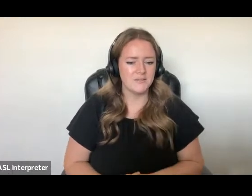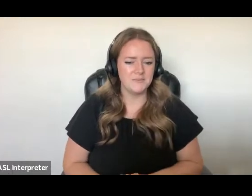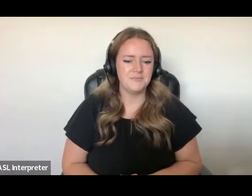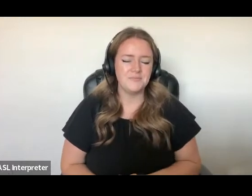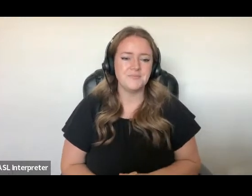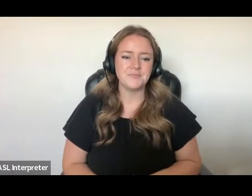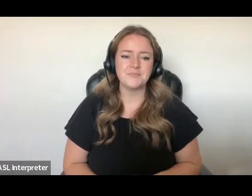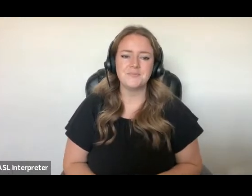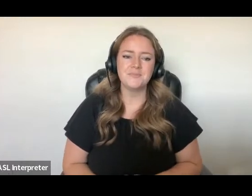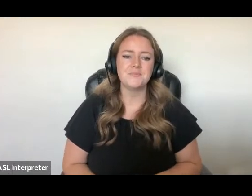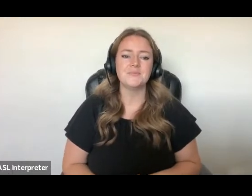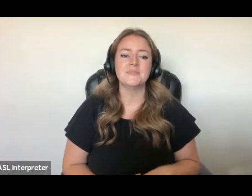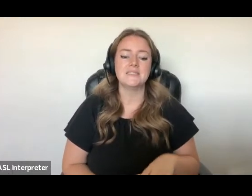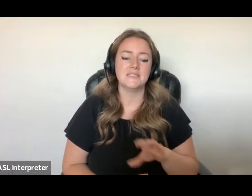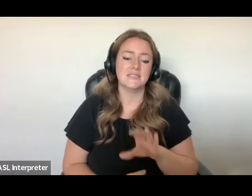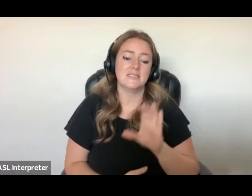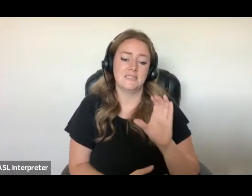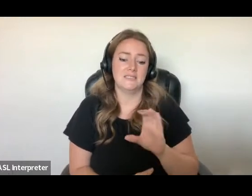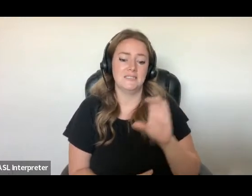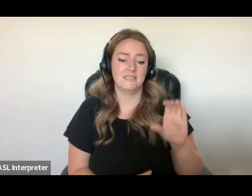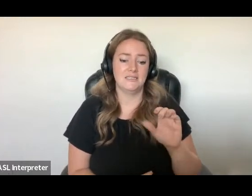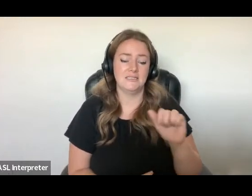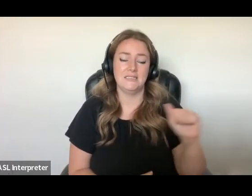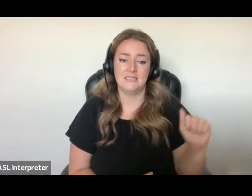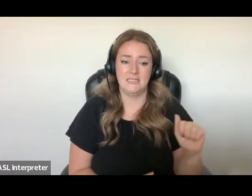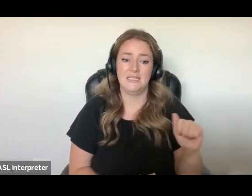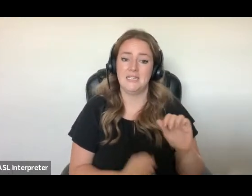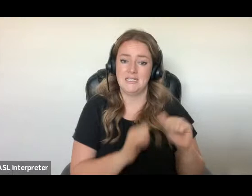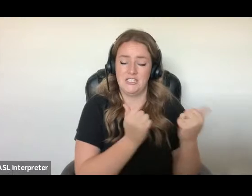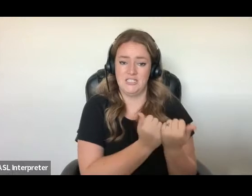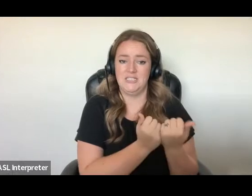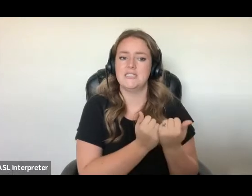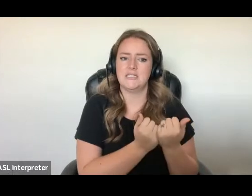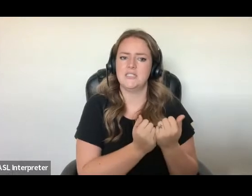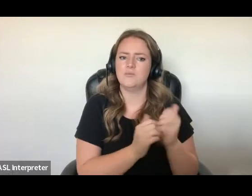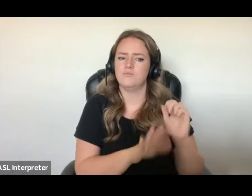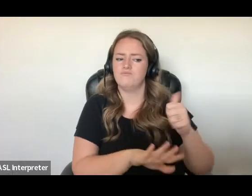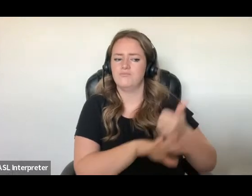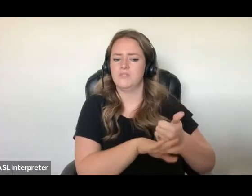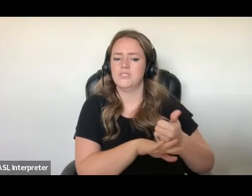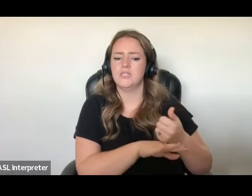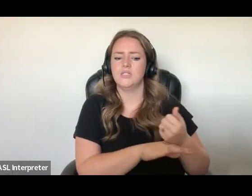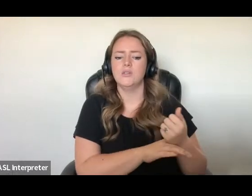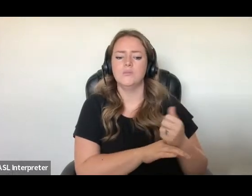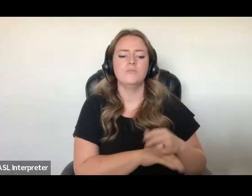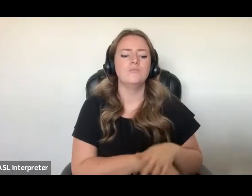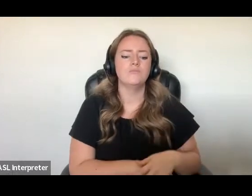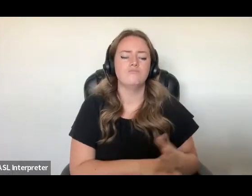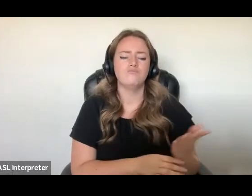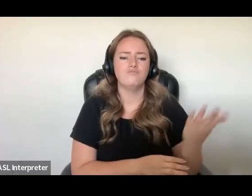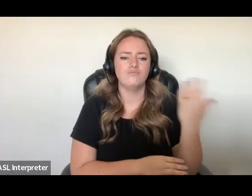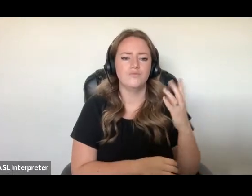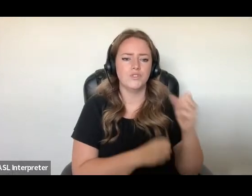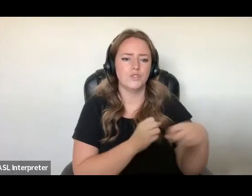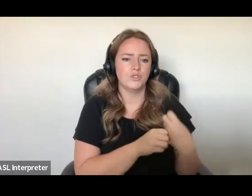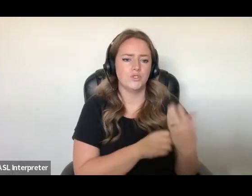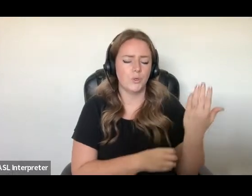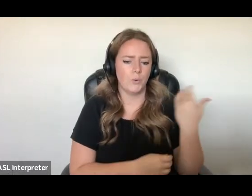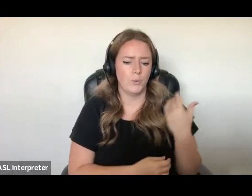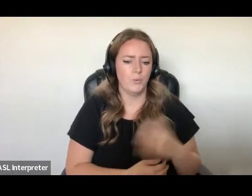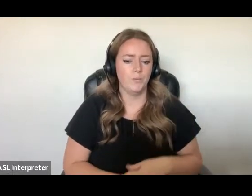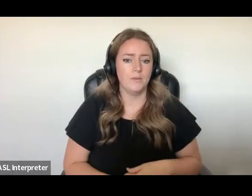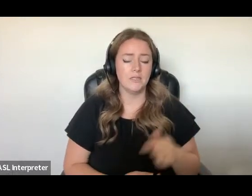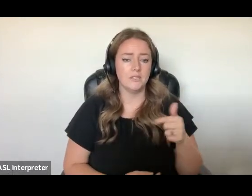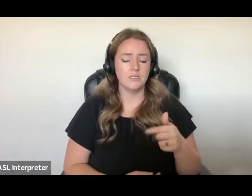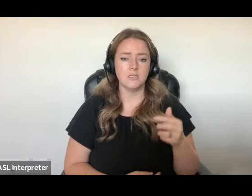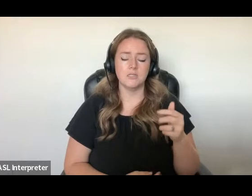since the agency was established nearly two decades ago. This decision should be an enormous wake-up call to Canada's